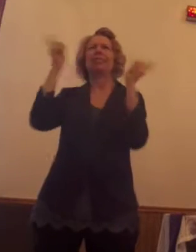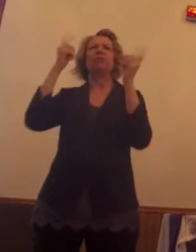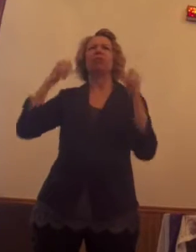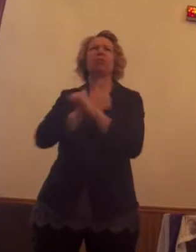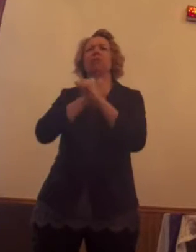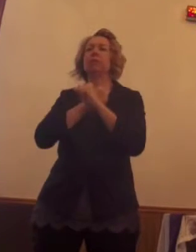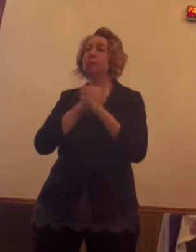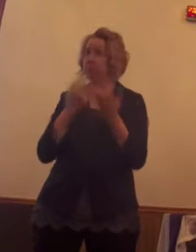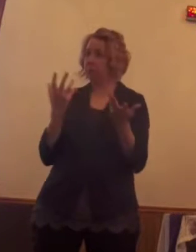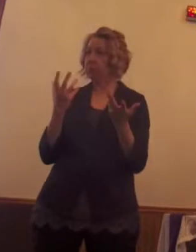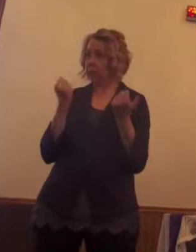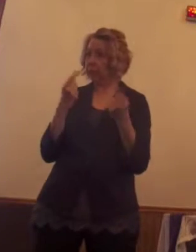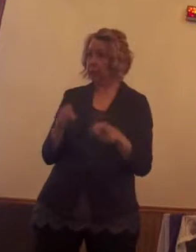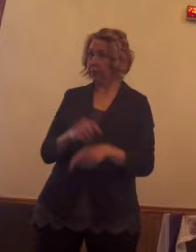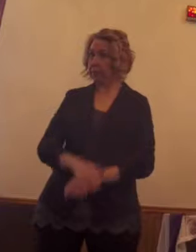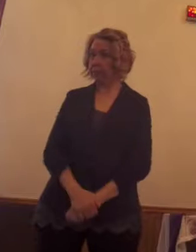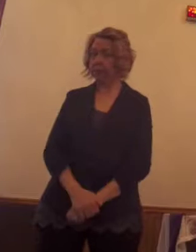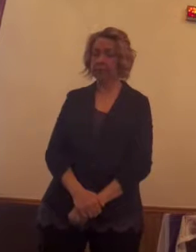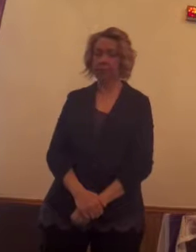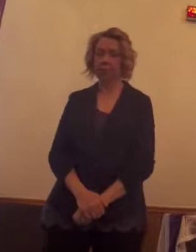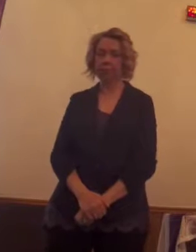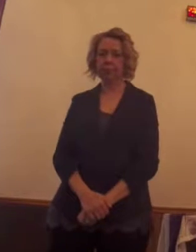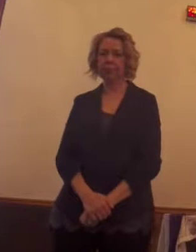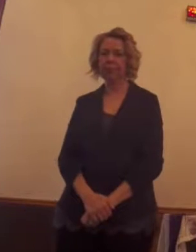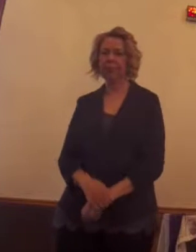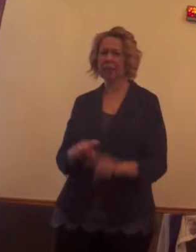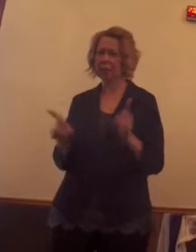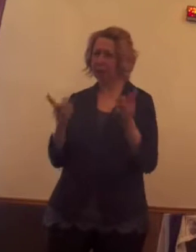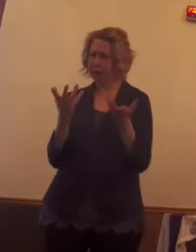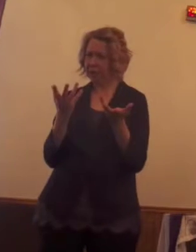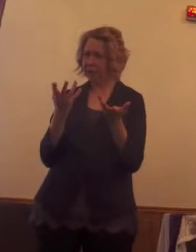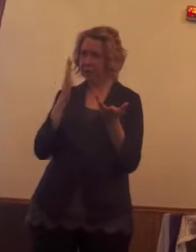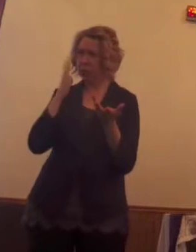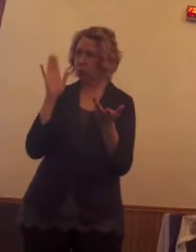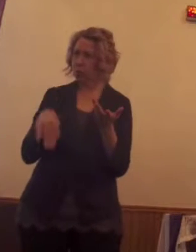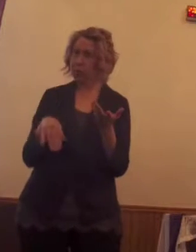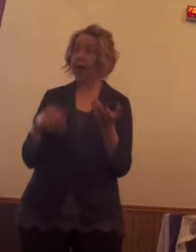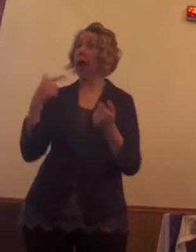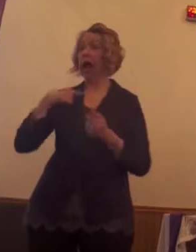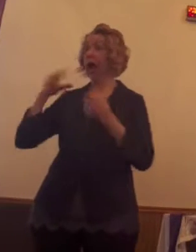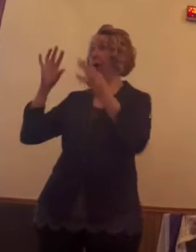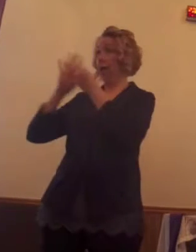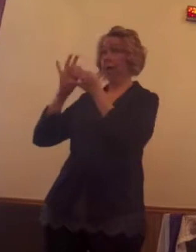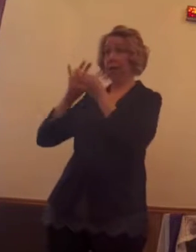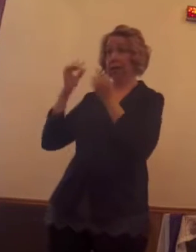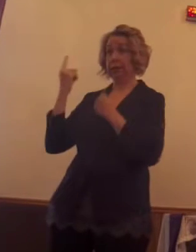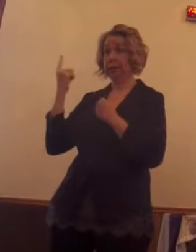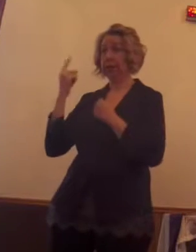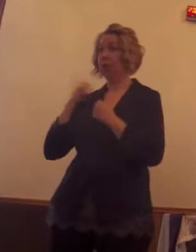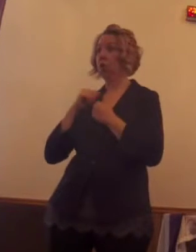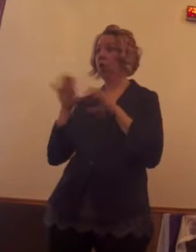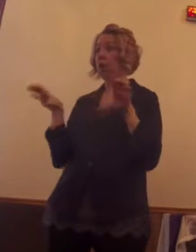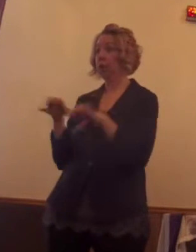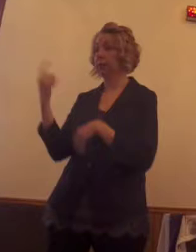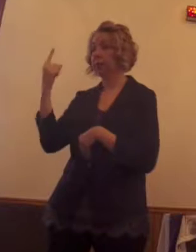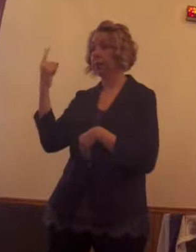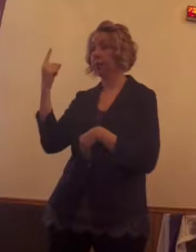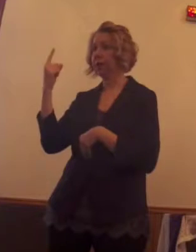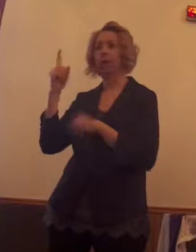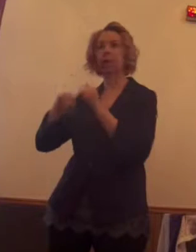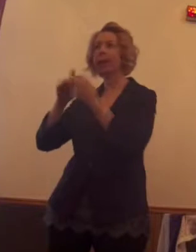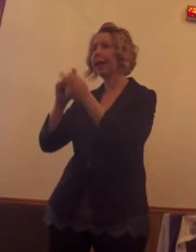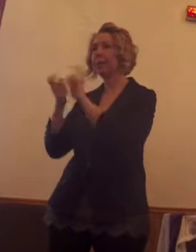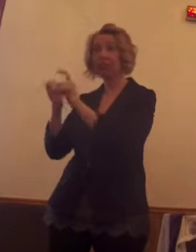matter, we can't go back and change the things that happen, can we?